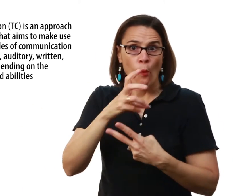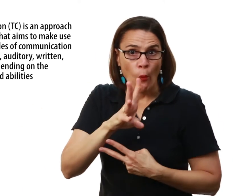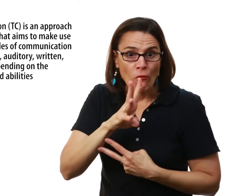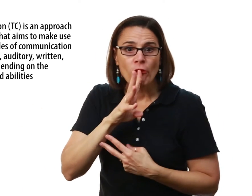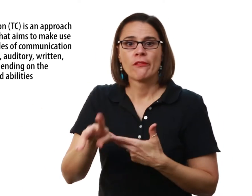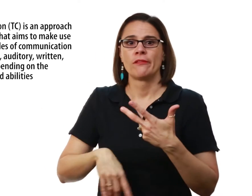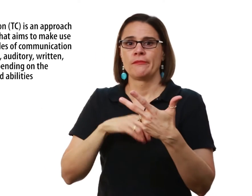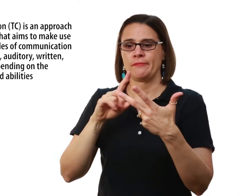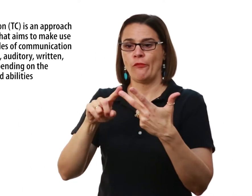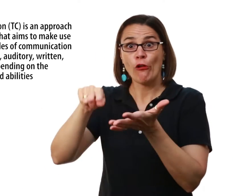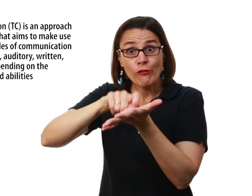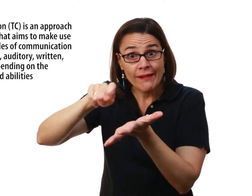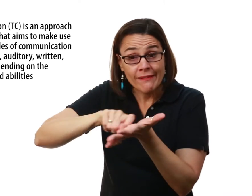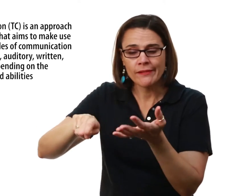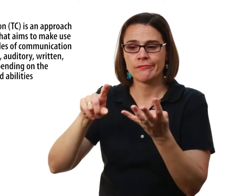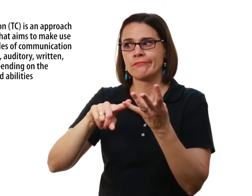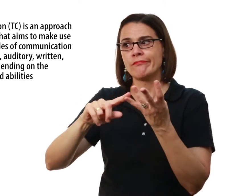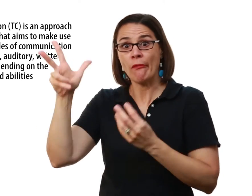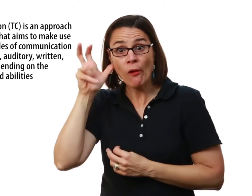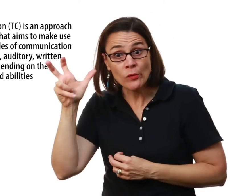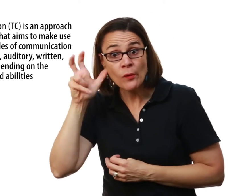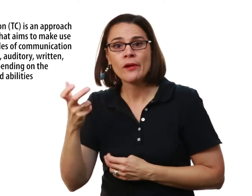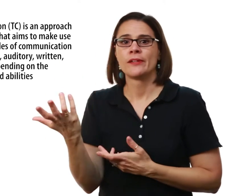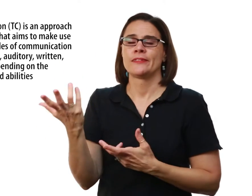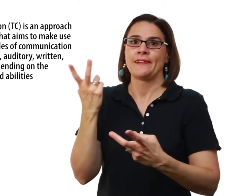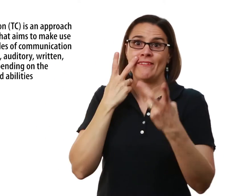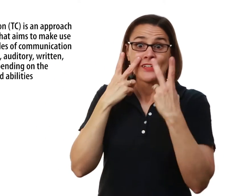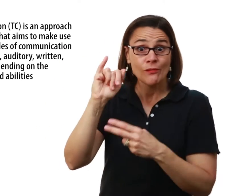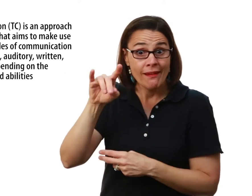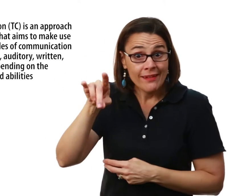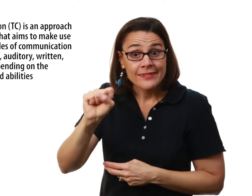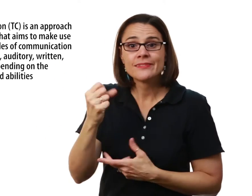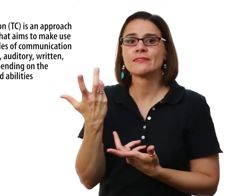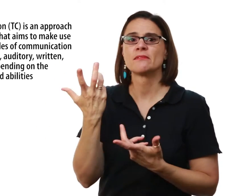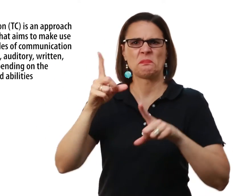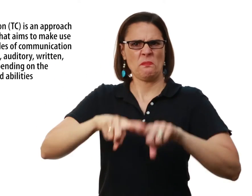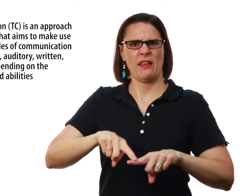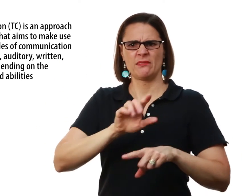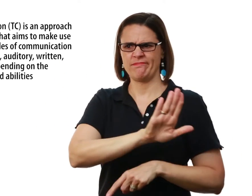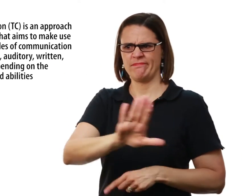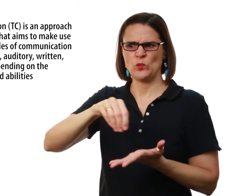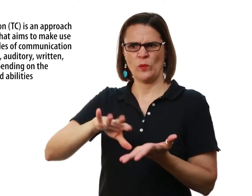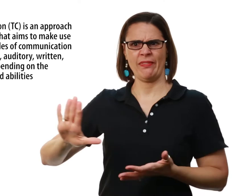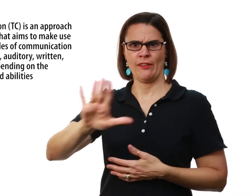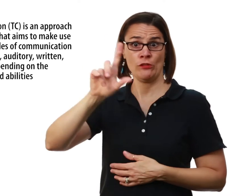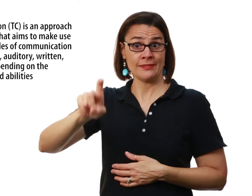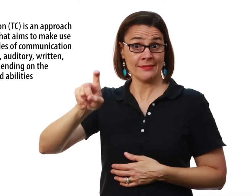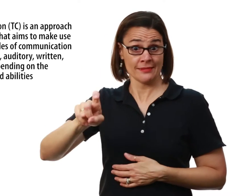oral, spoken English, writing, auditory Visual, visual aids All depending upon what